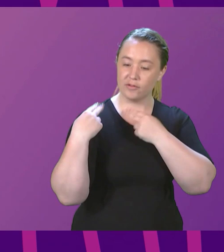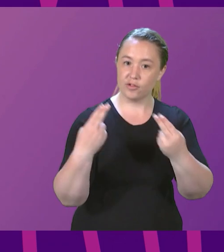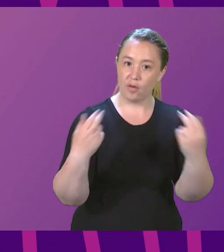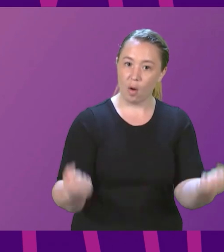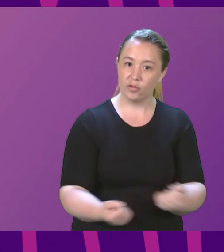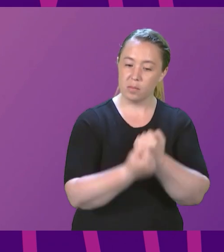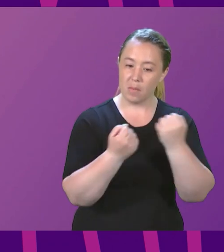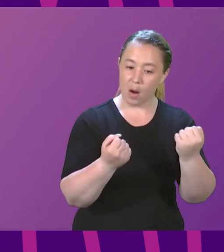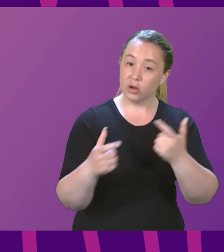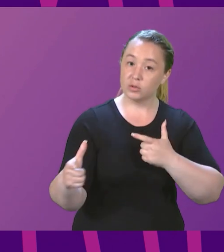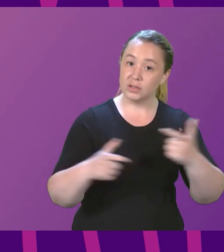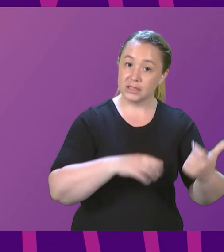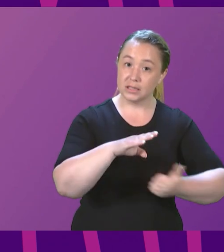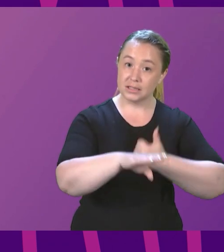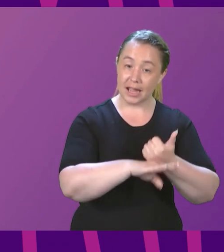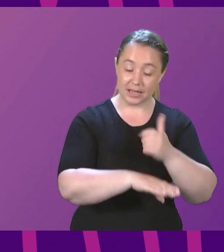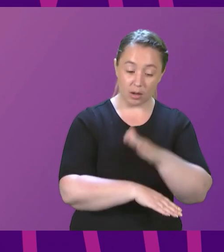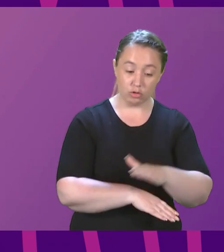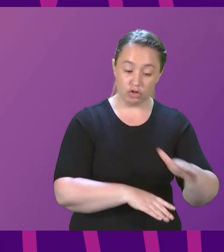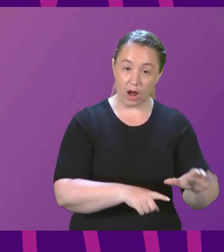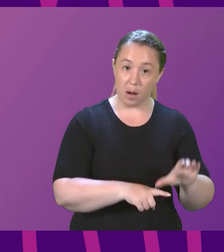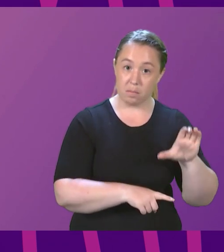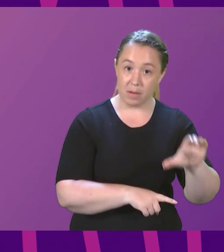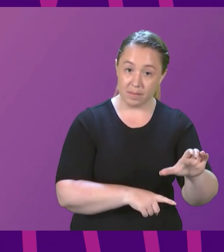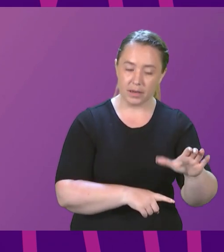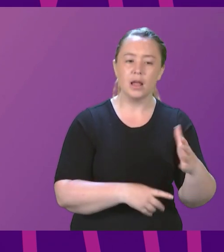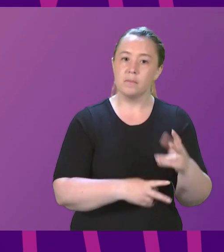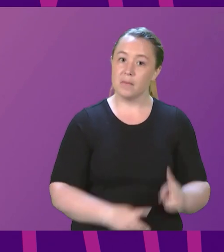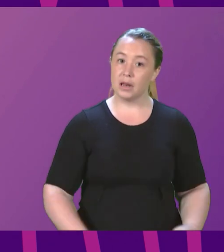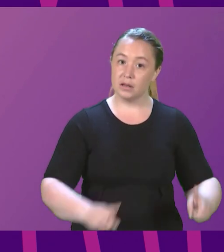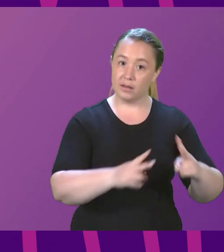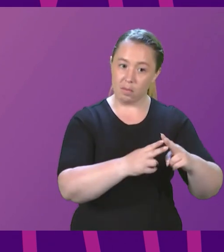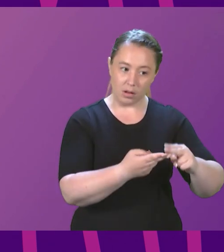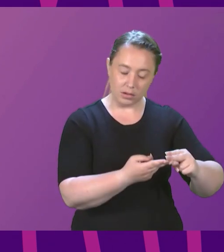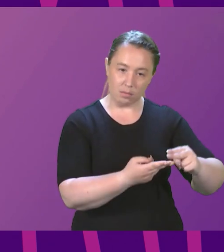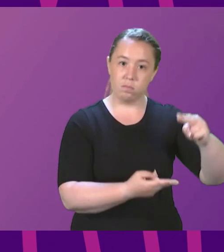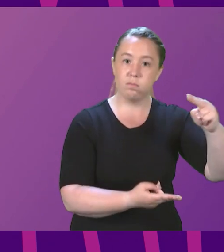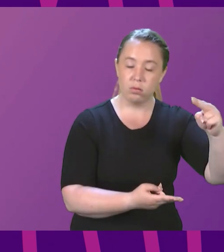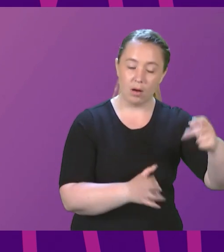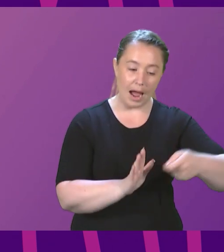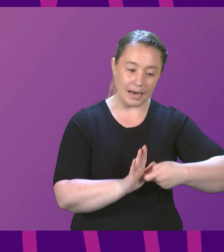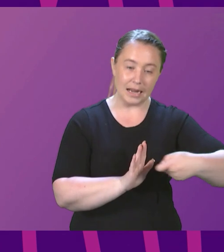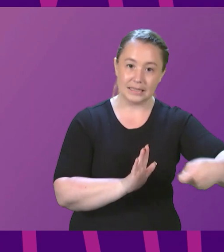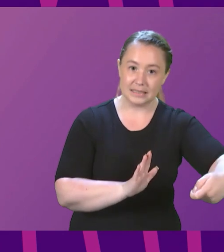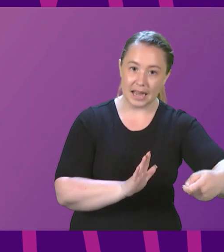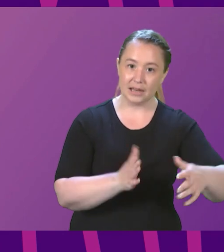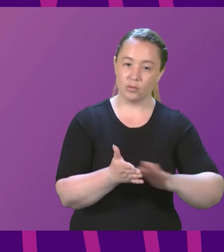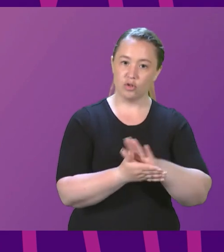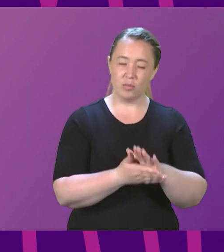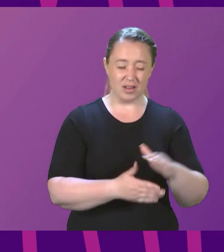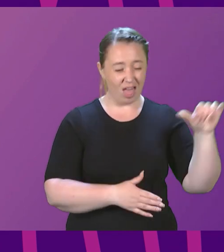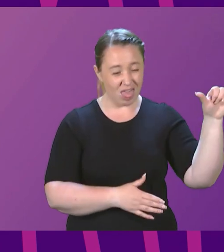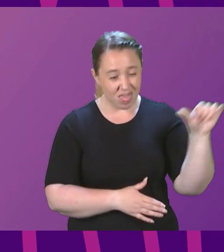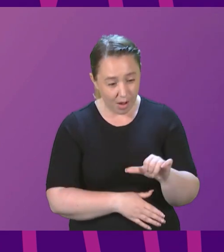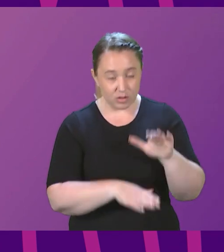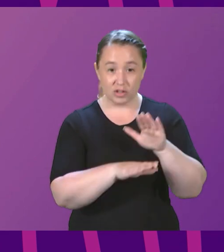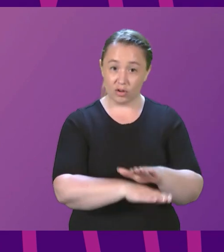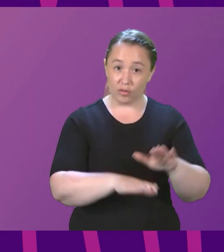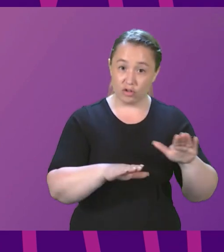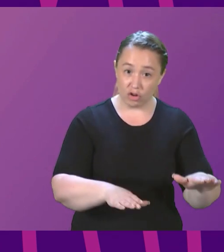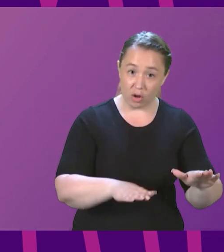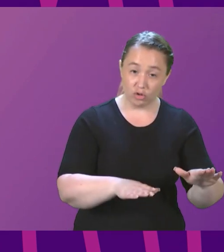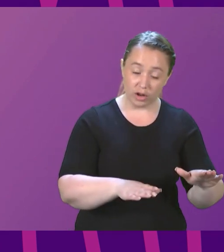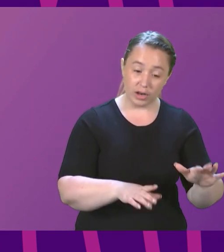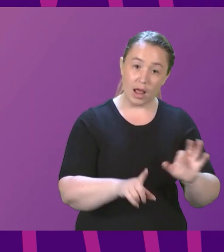Child Payment and of course now decided to double and then extend it further. That is lifting thousands upon thousands of children out of